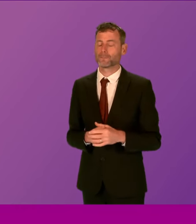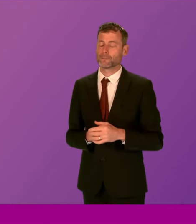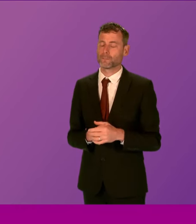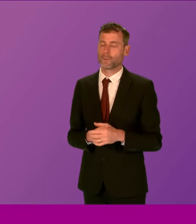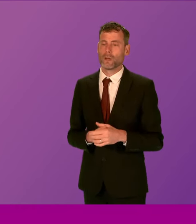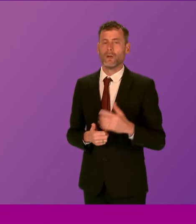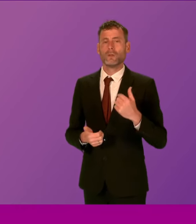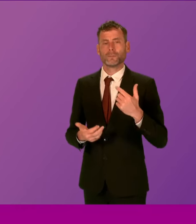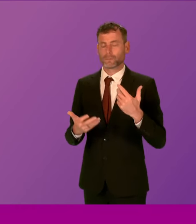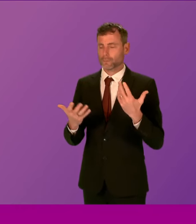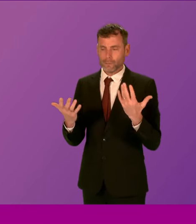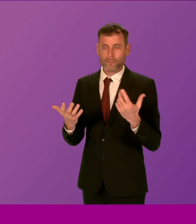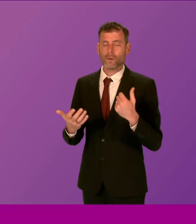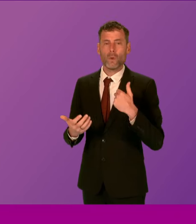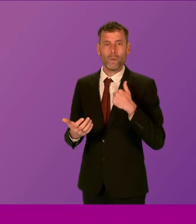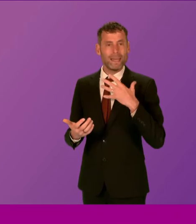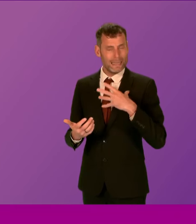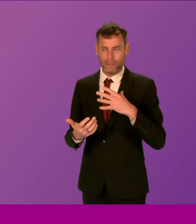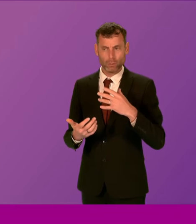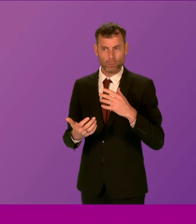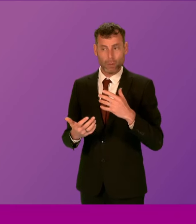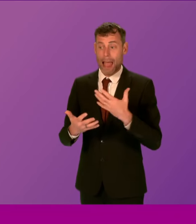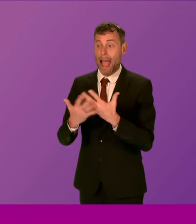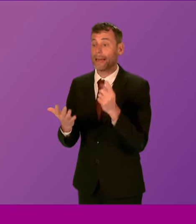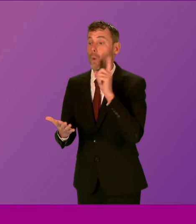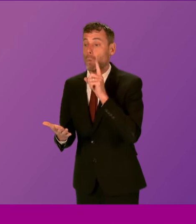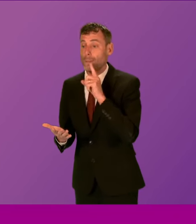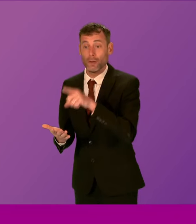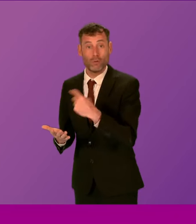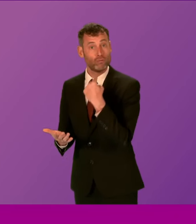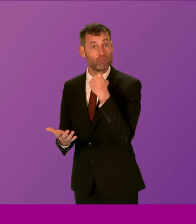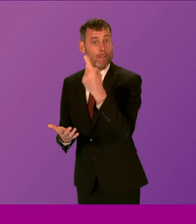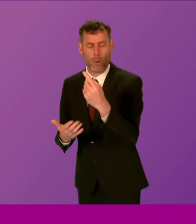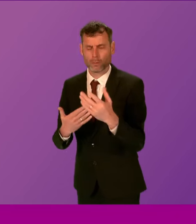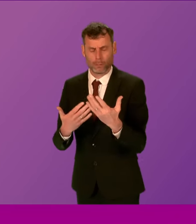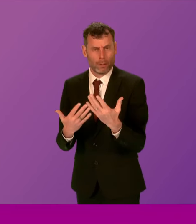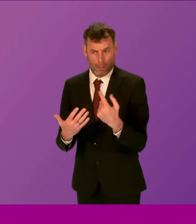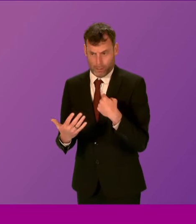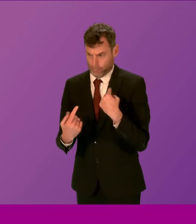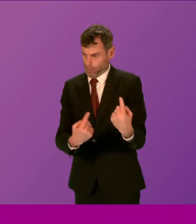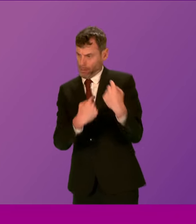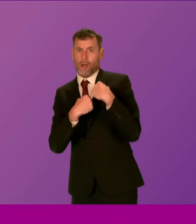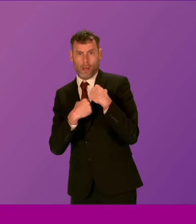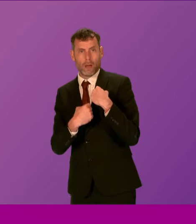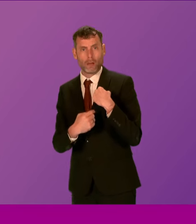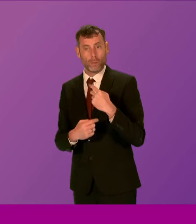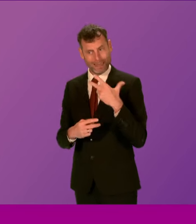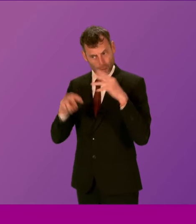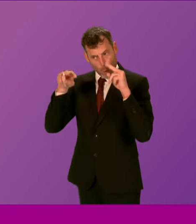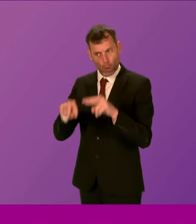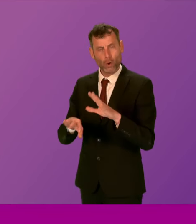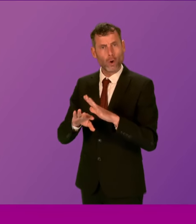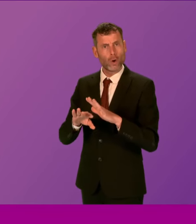background, any vulnerabilities that they have. We have, of course, and again, I'll write to Anna Sarwar in more detail,